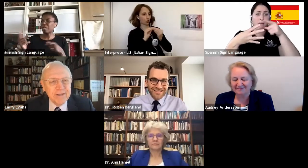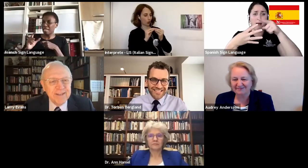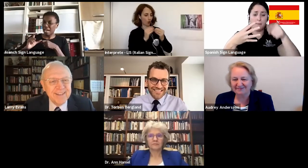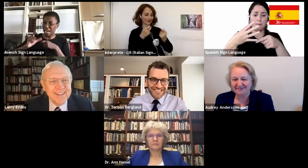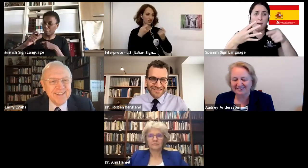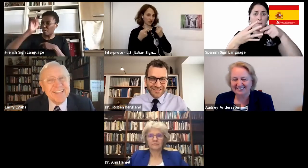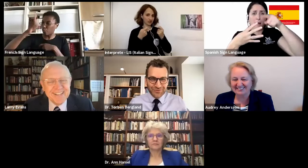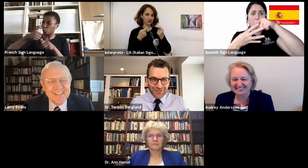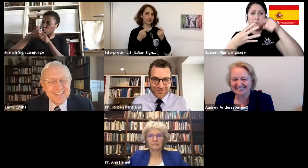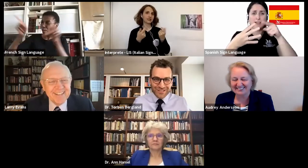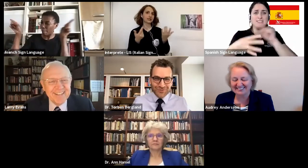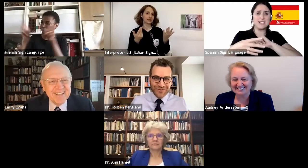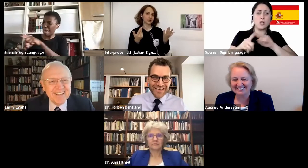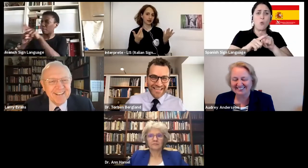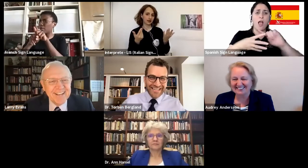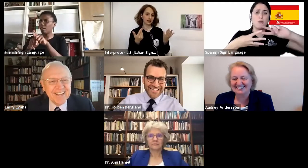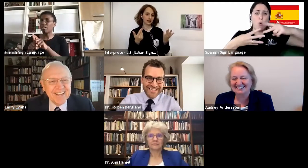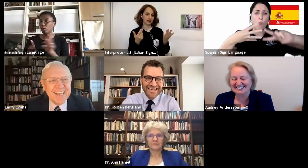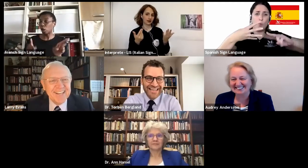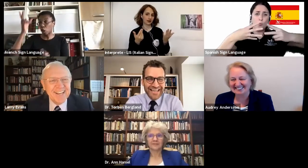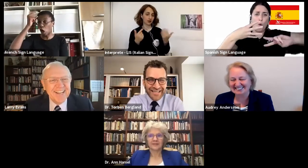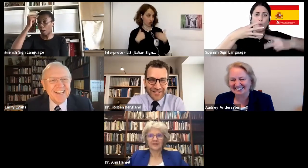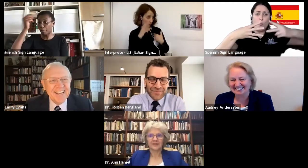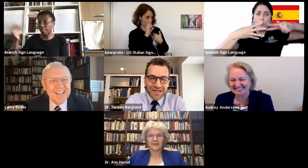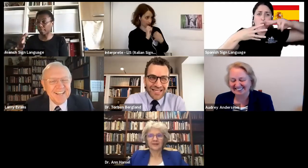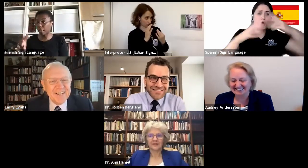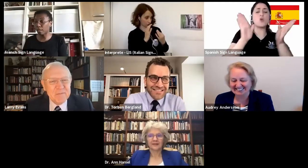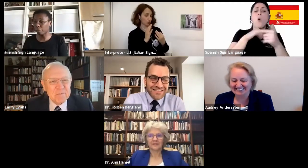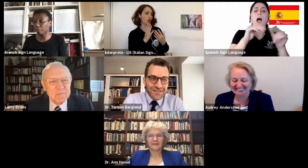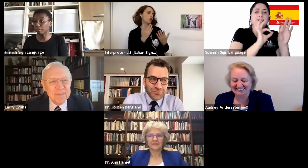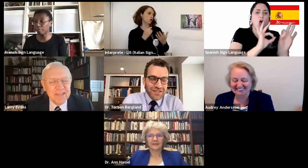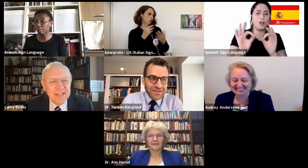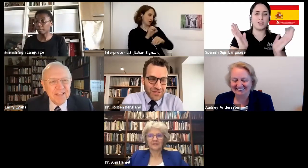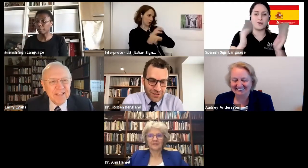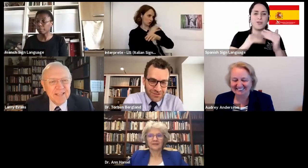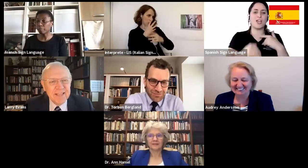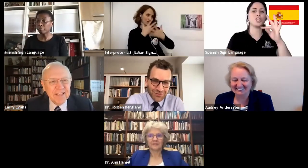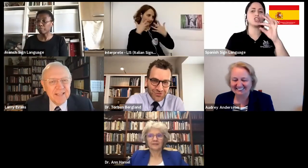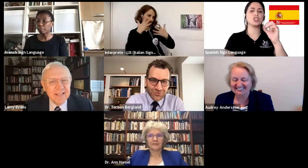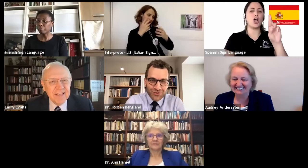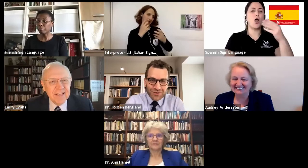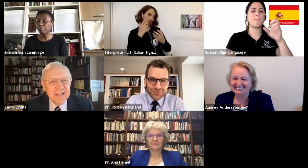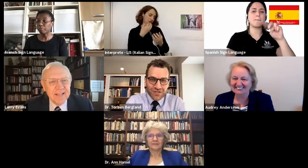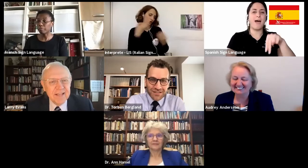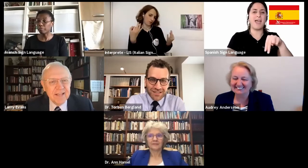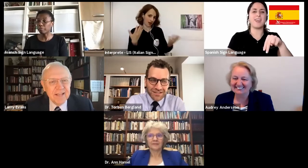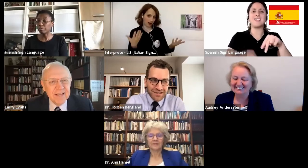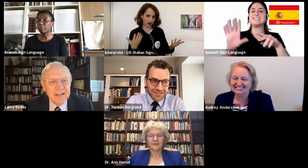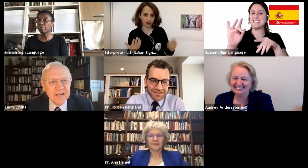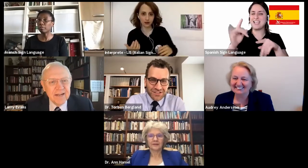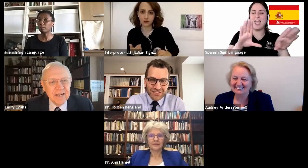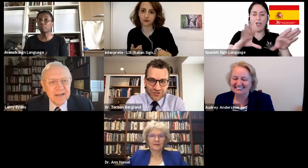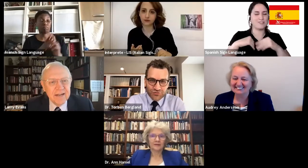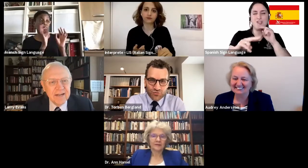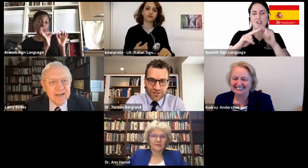Berglund? Yes, yes. And you're welcome to say Torben. Um, yes, yes. We, when I was in medical school, I was trained in